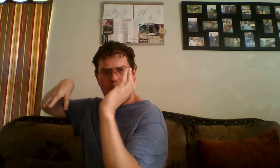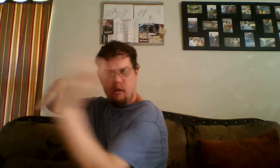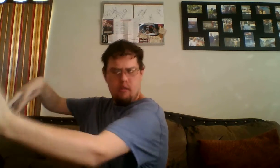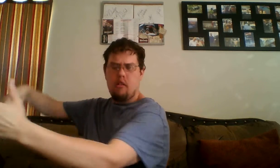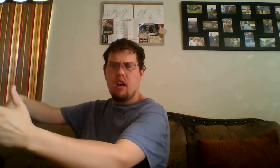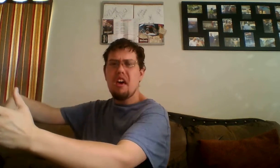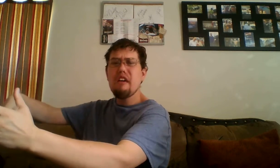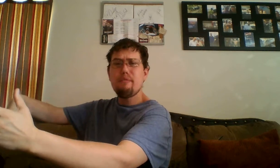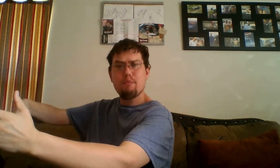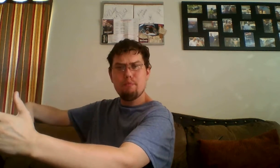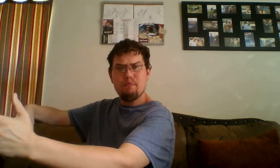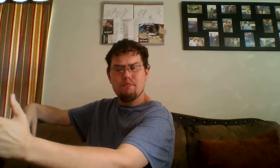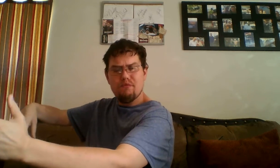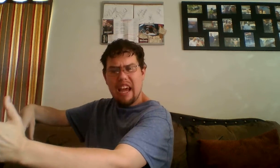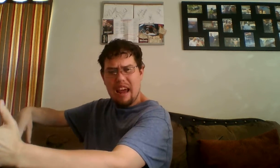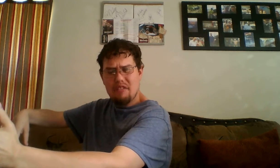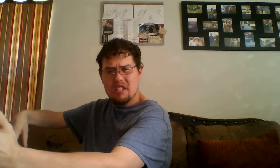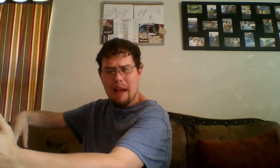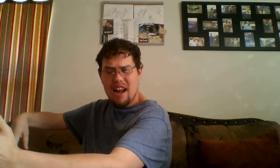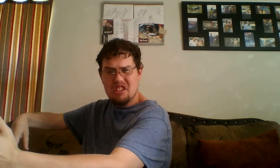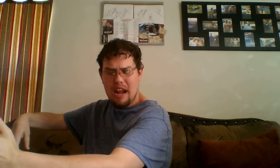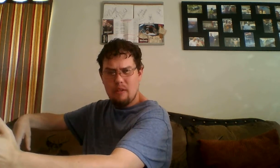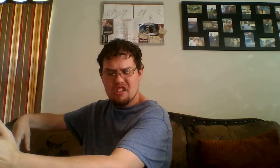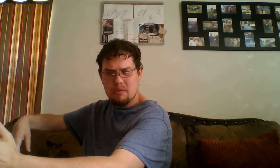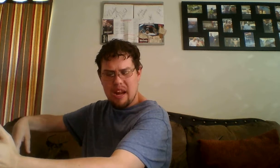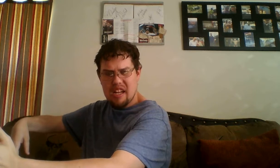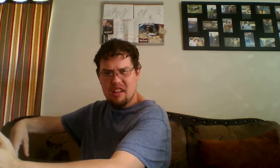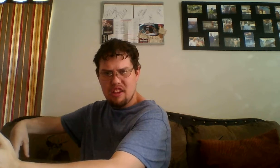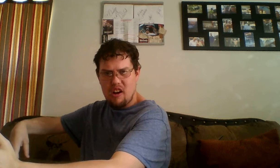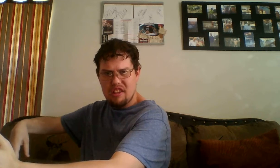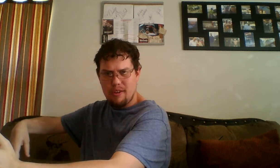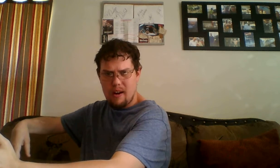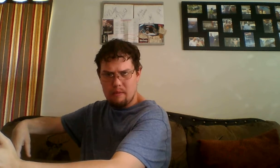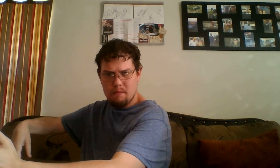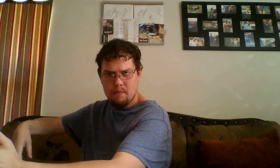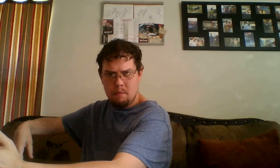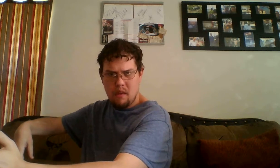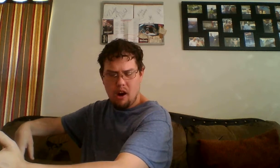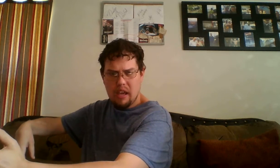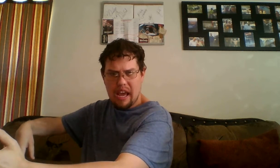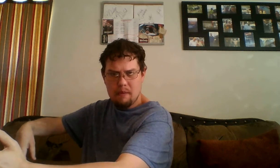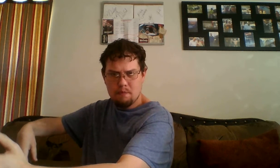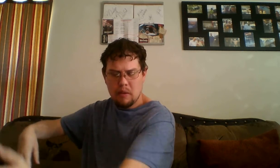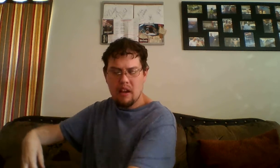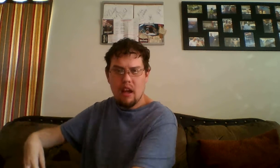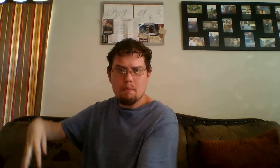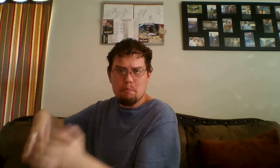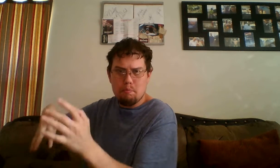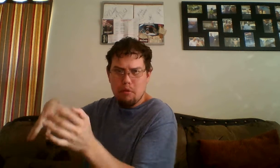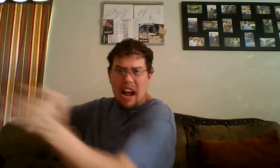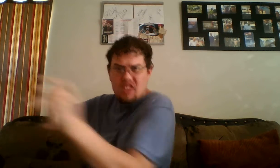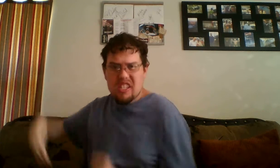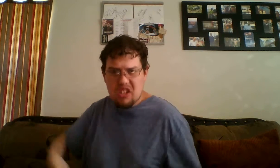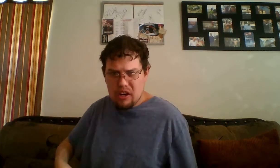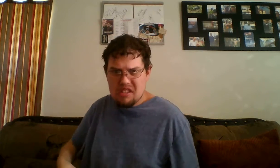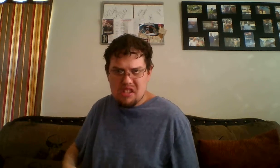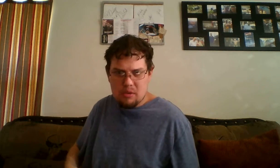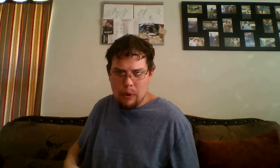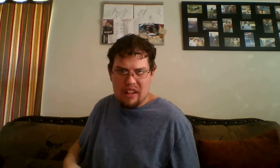So, if they have this match at WrestleMania 33. Okay? Brock Lesnar gets his win